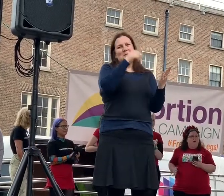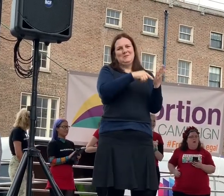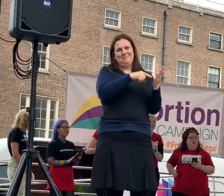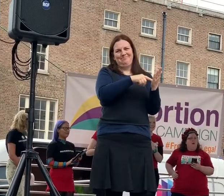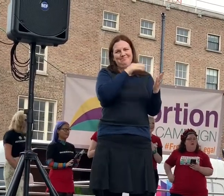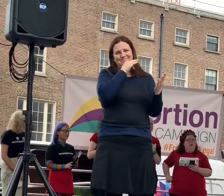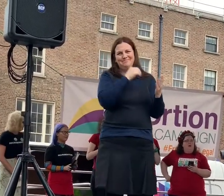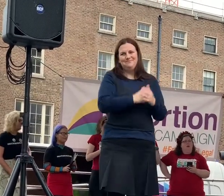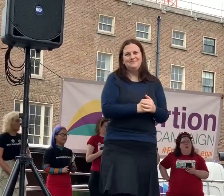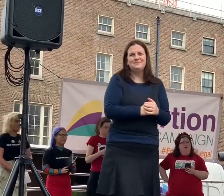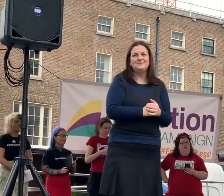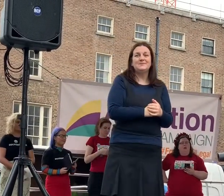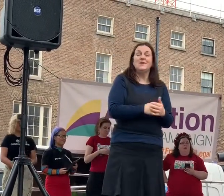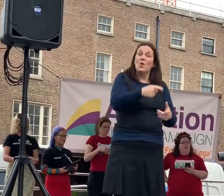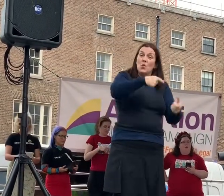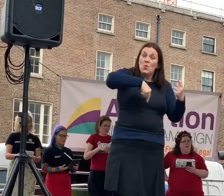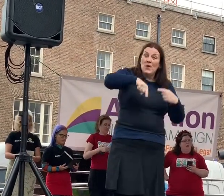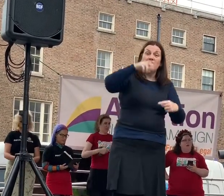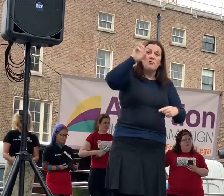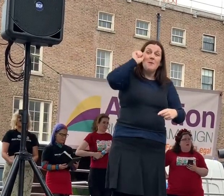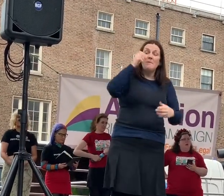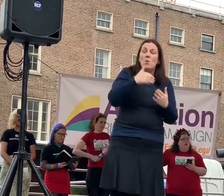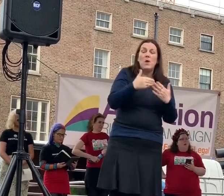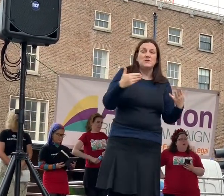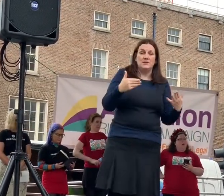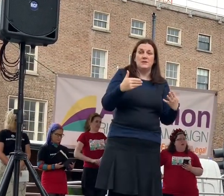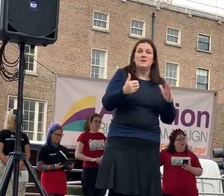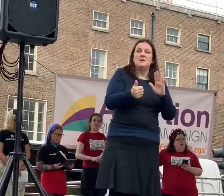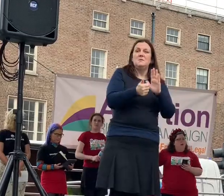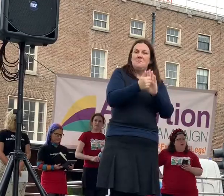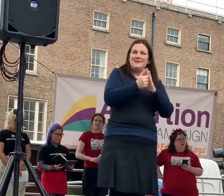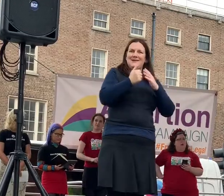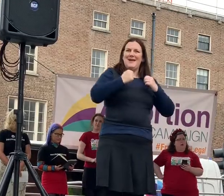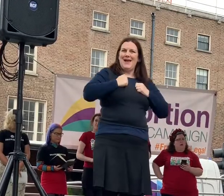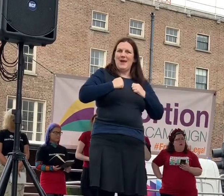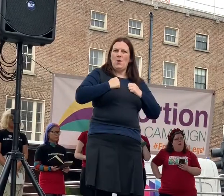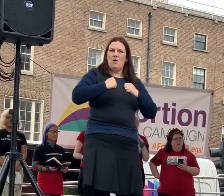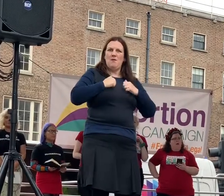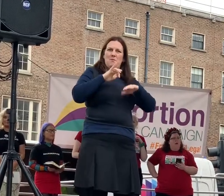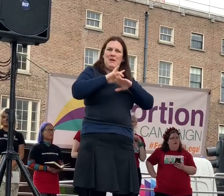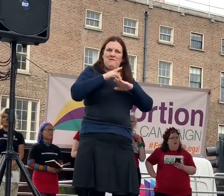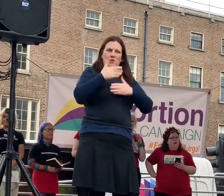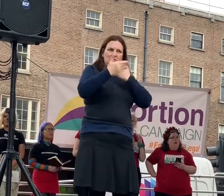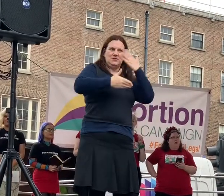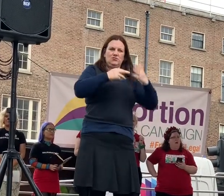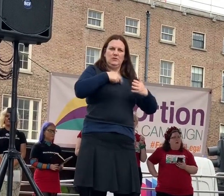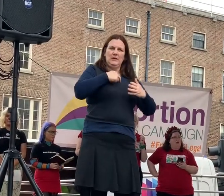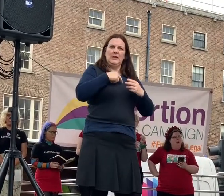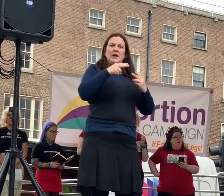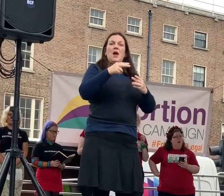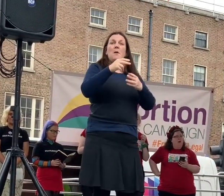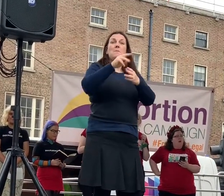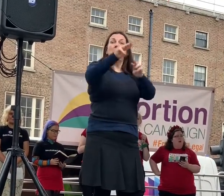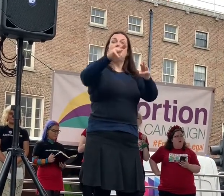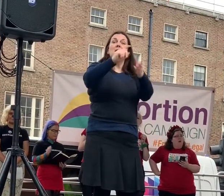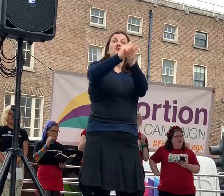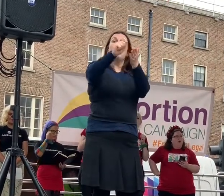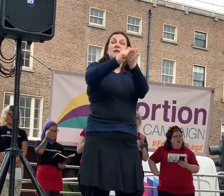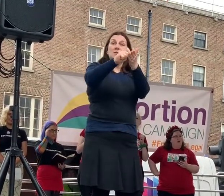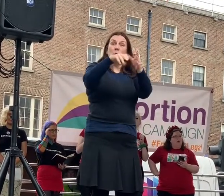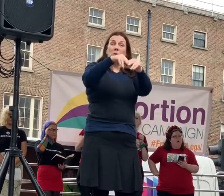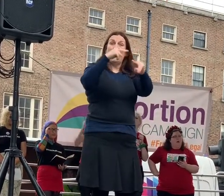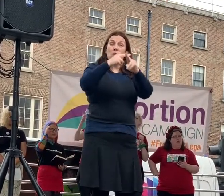We remember building our own platforms to reclaim our voices and take back the narrative being written without our consent.